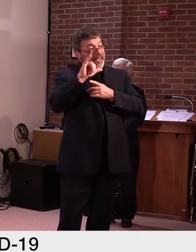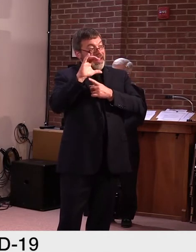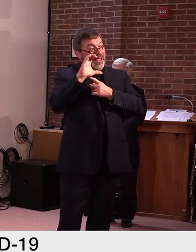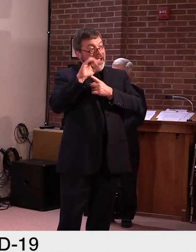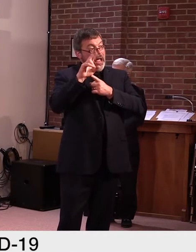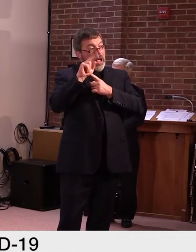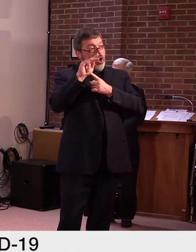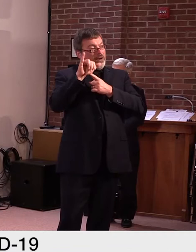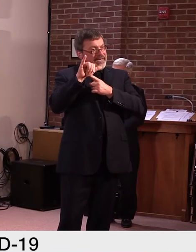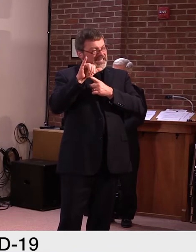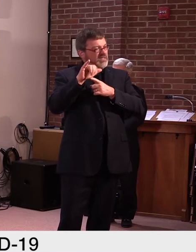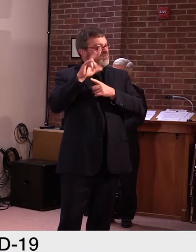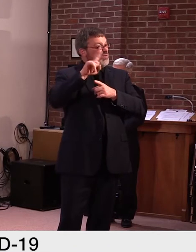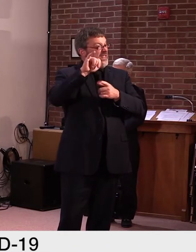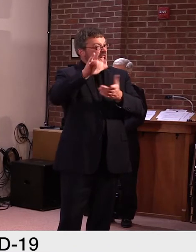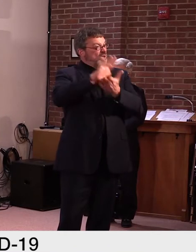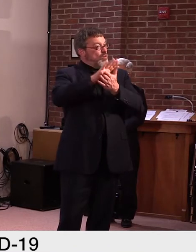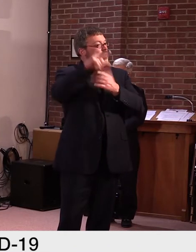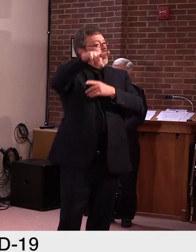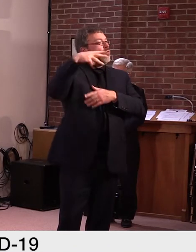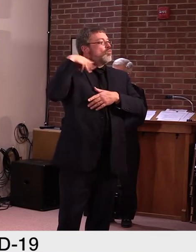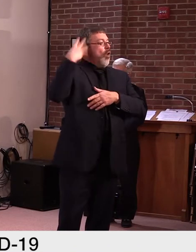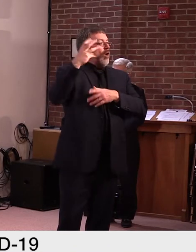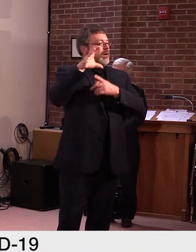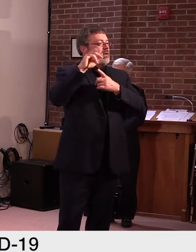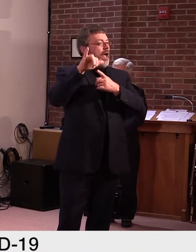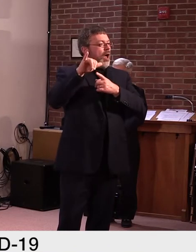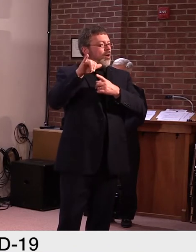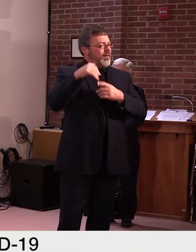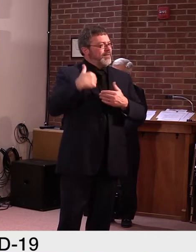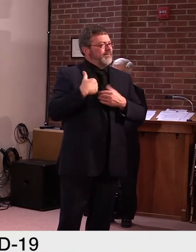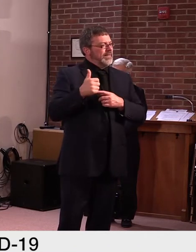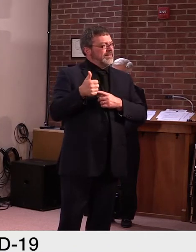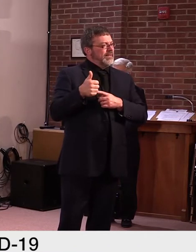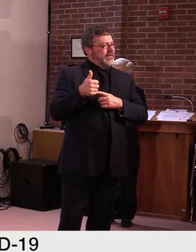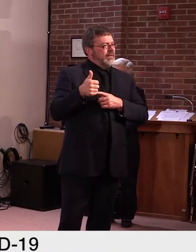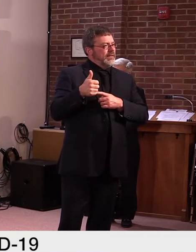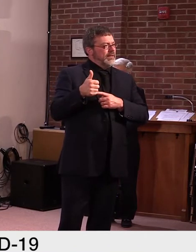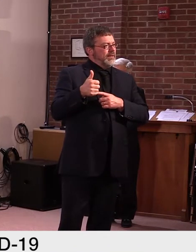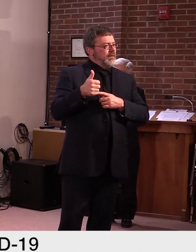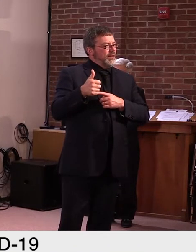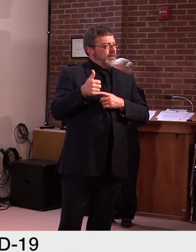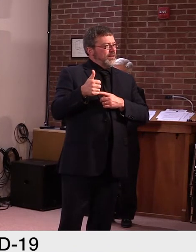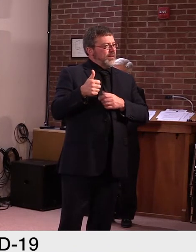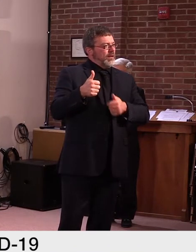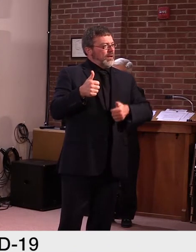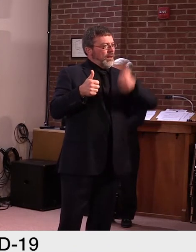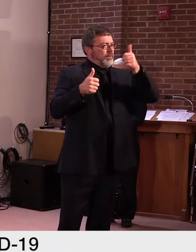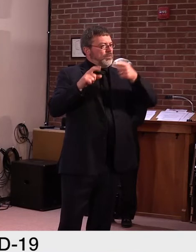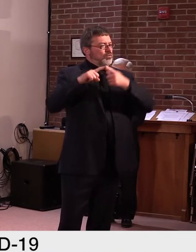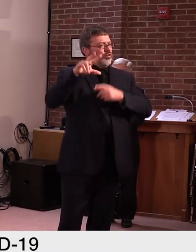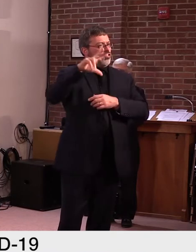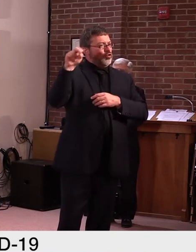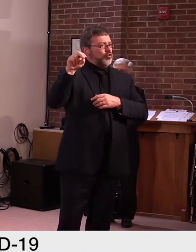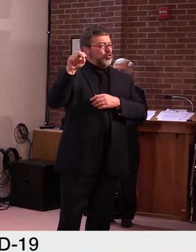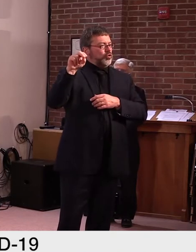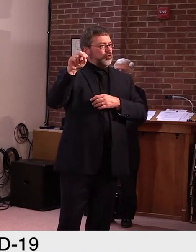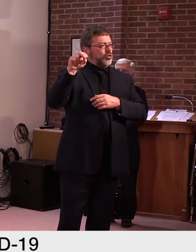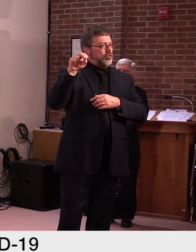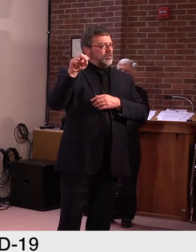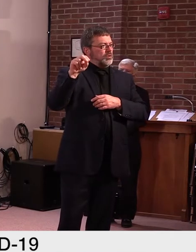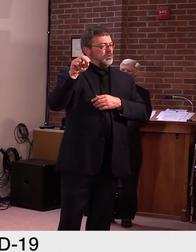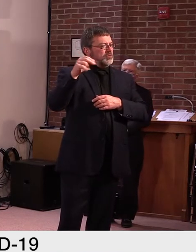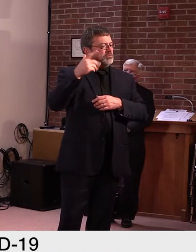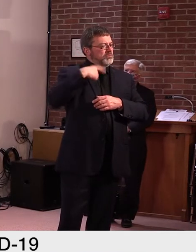is located, cases jumped from 10 cases a week to 30 new cases a week. So my